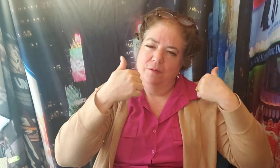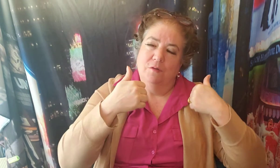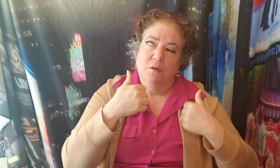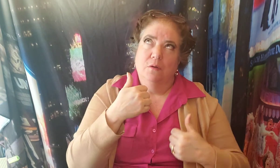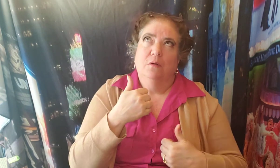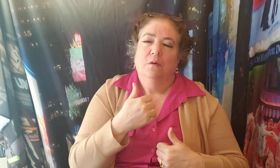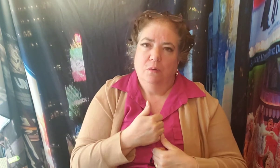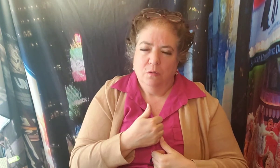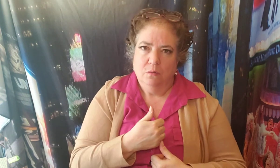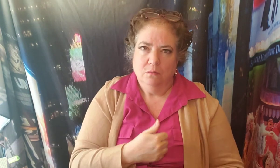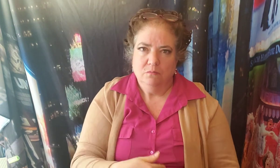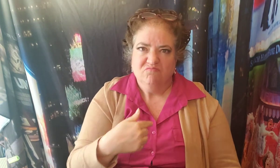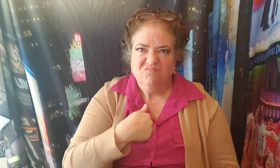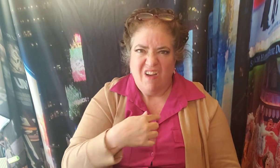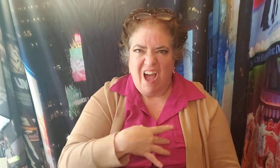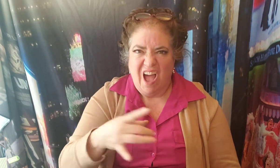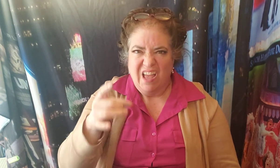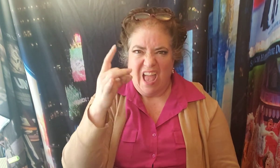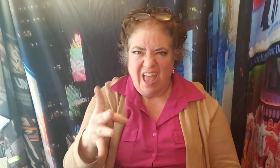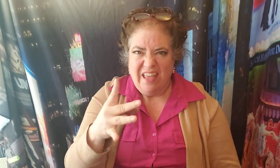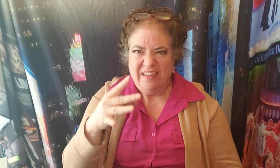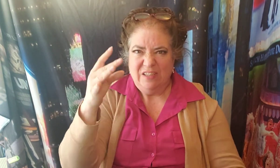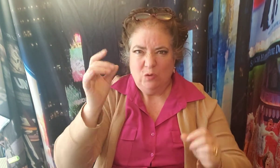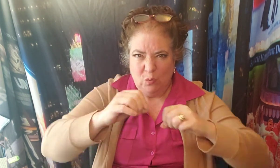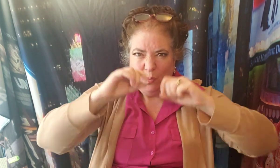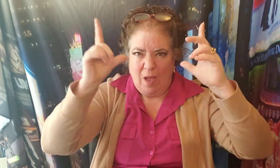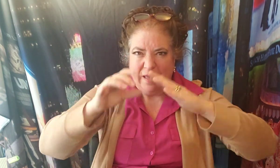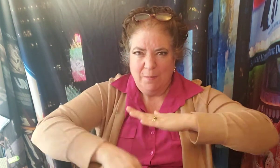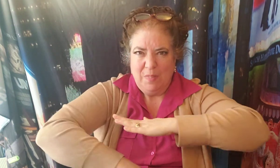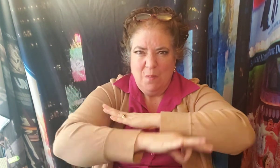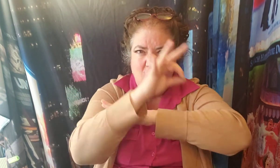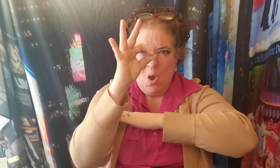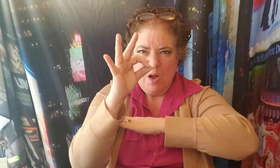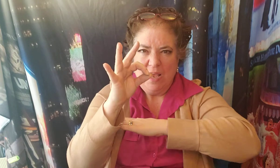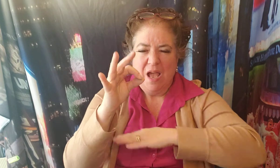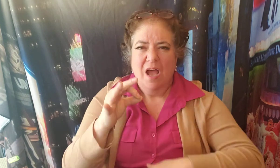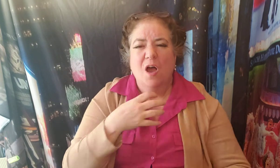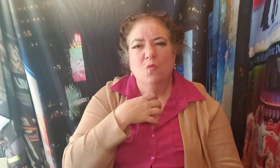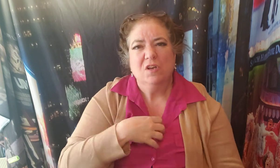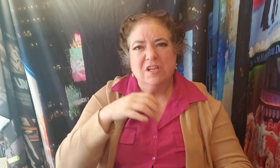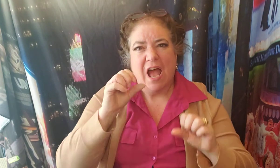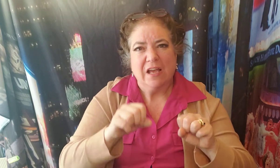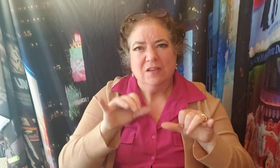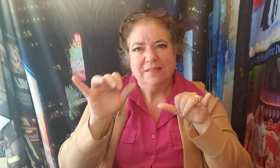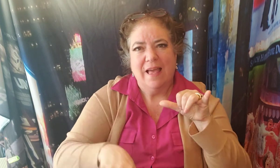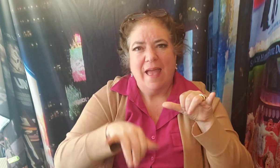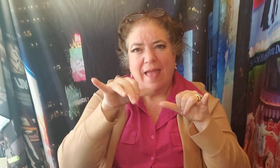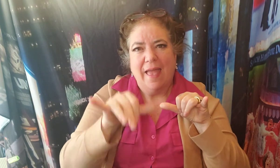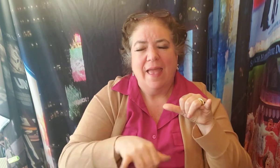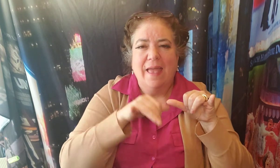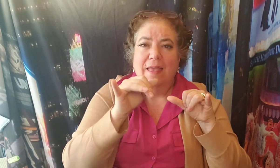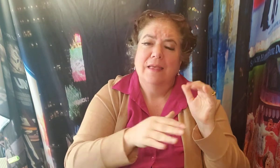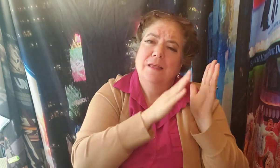Oh, how I hate to get up Oh, the morning Oh, how I'd love to remain in bed